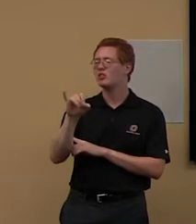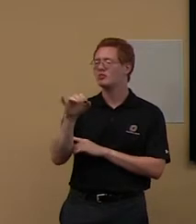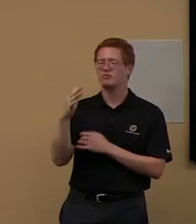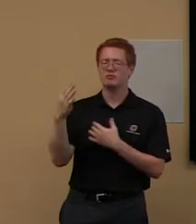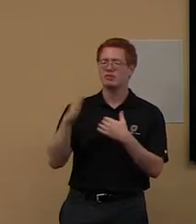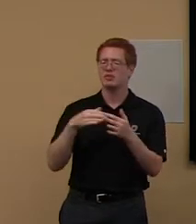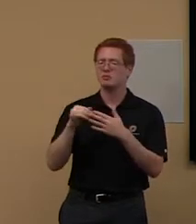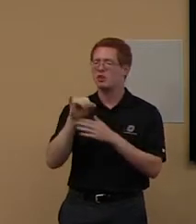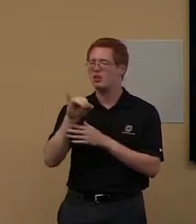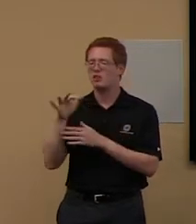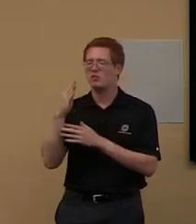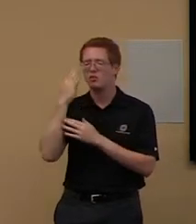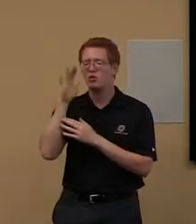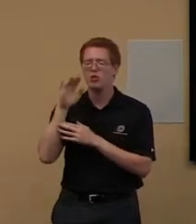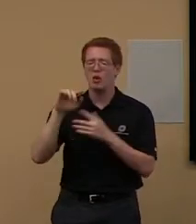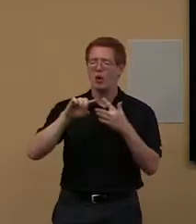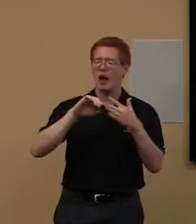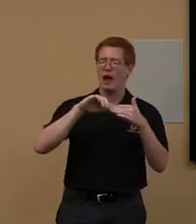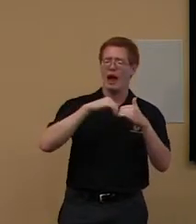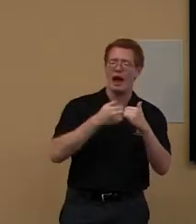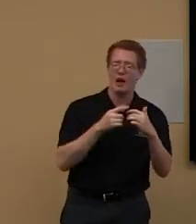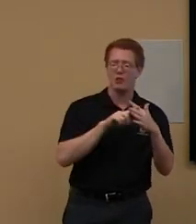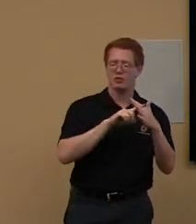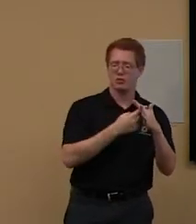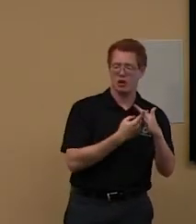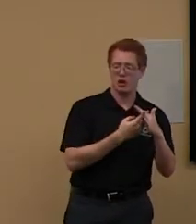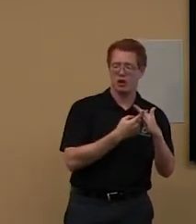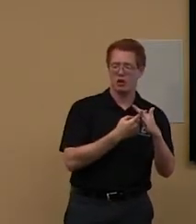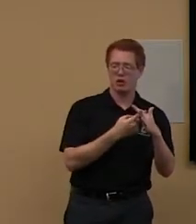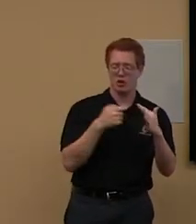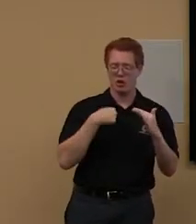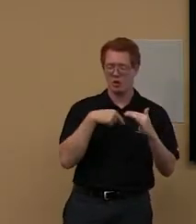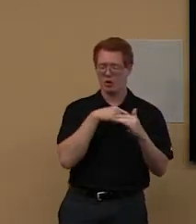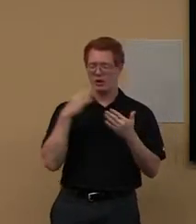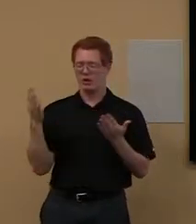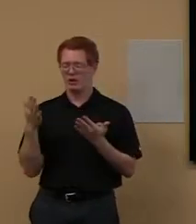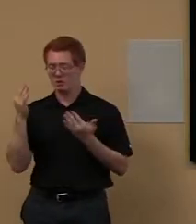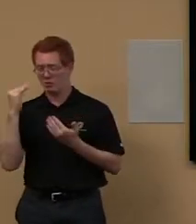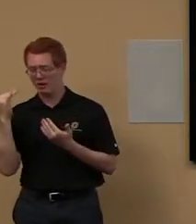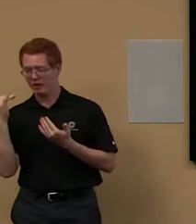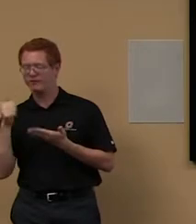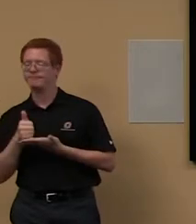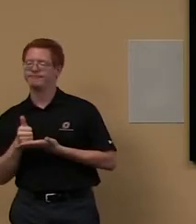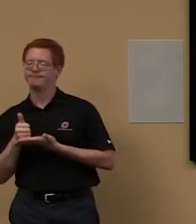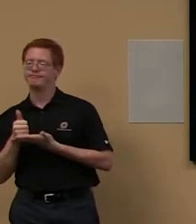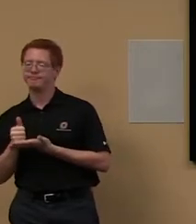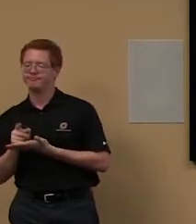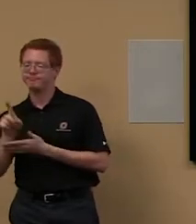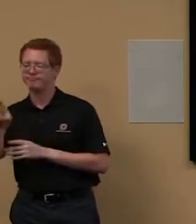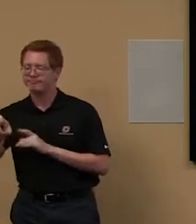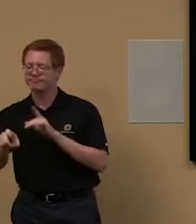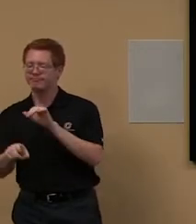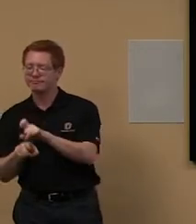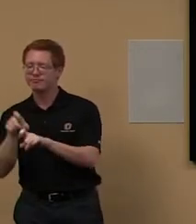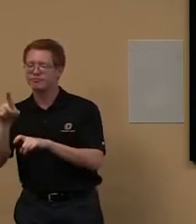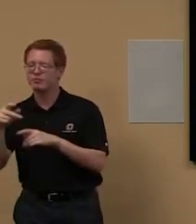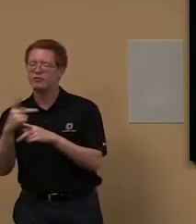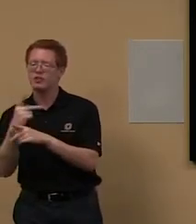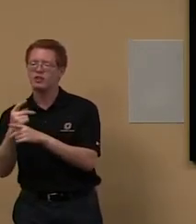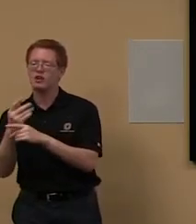um, we're, we're there to say, okay, you know, to ask you those pointed questions to, to kind of get to the place